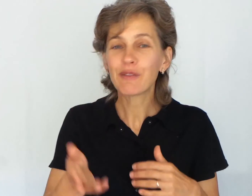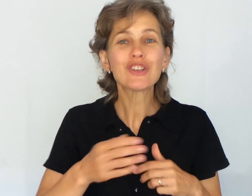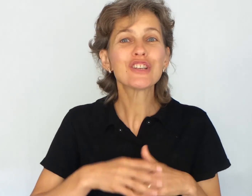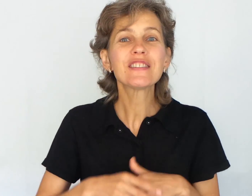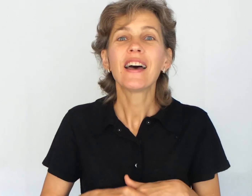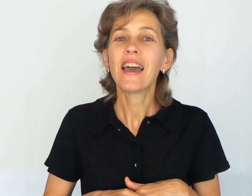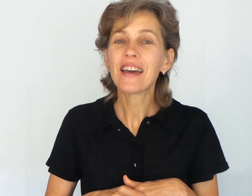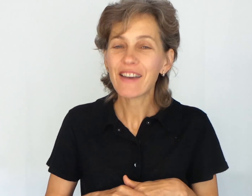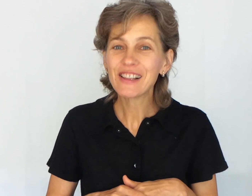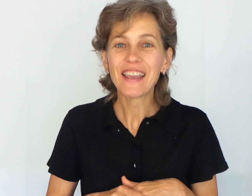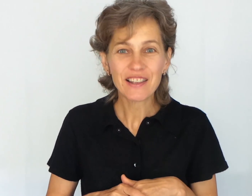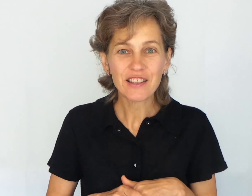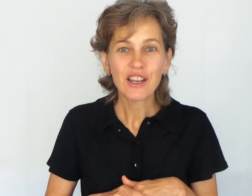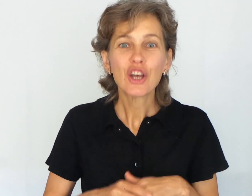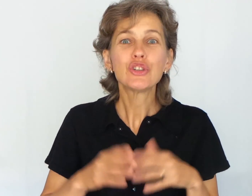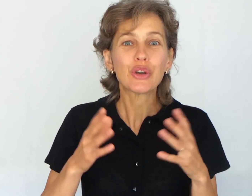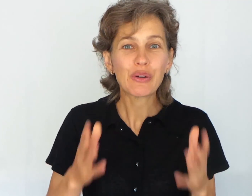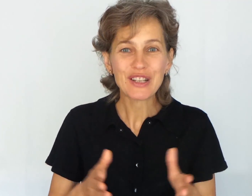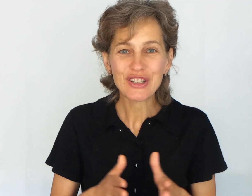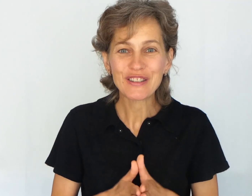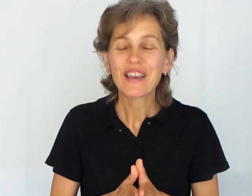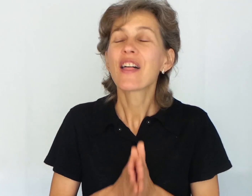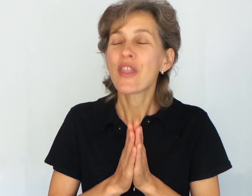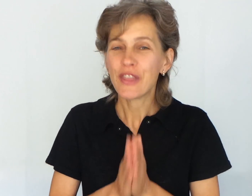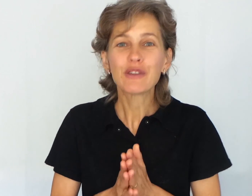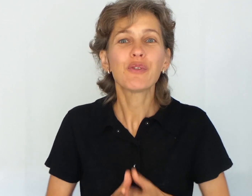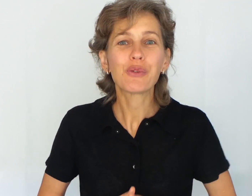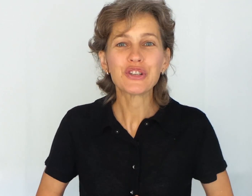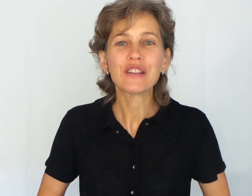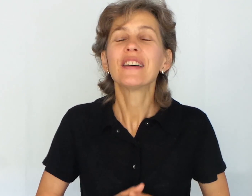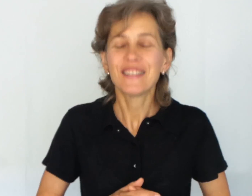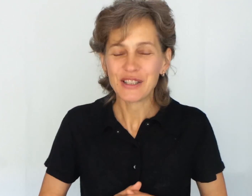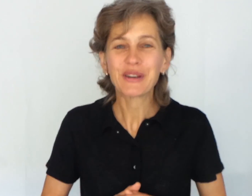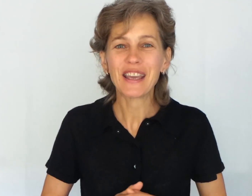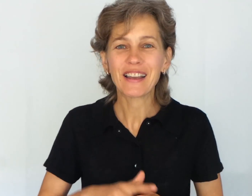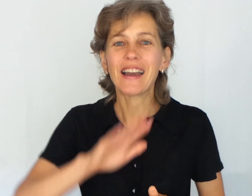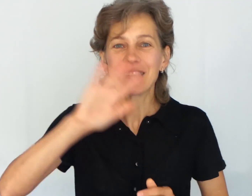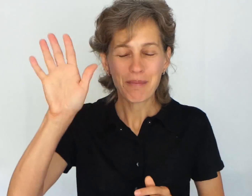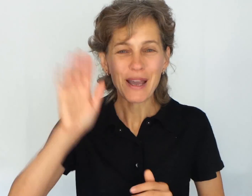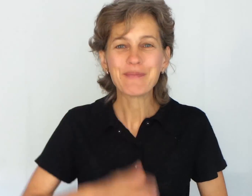questions, and I will answer to your questions. Thank you for watching. See you again, guys. Bye. Bye. Bye.